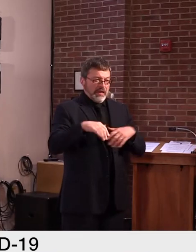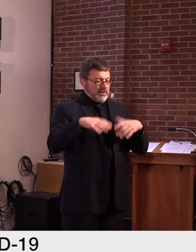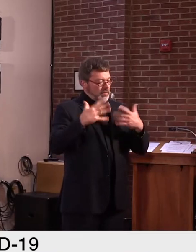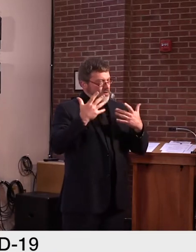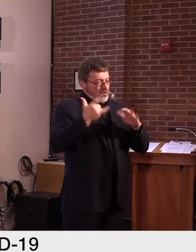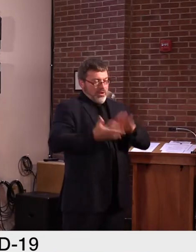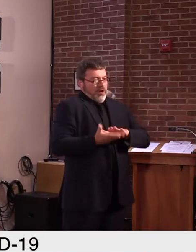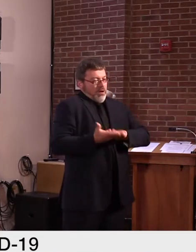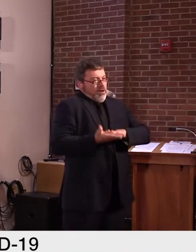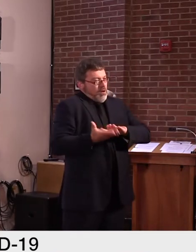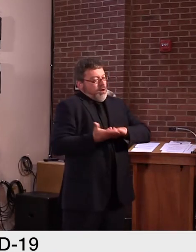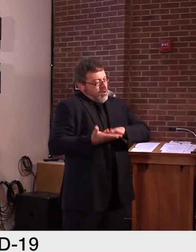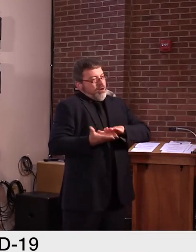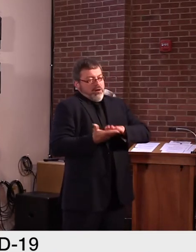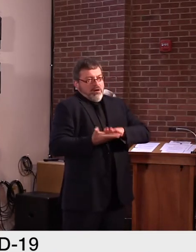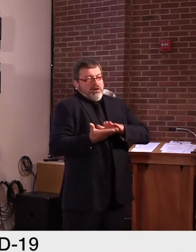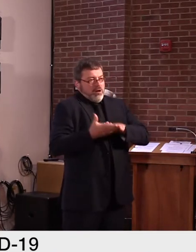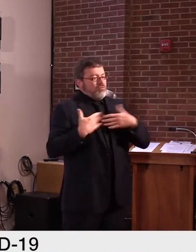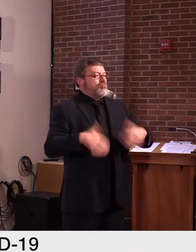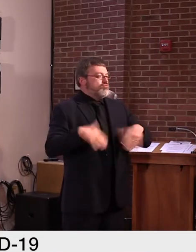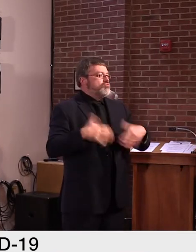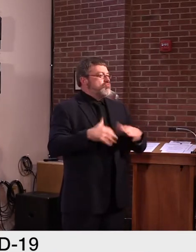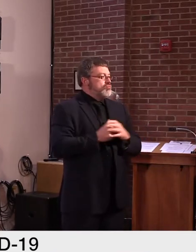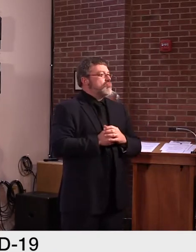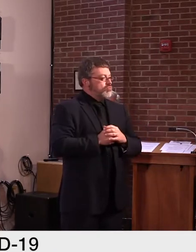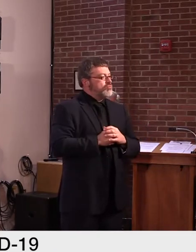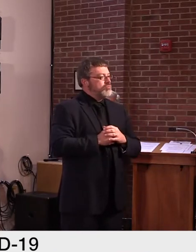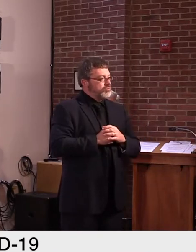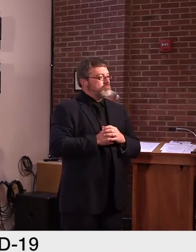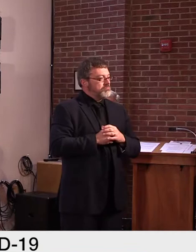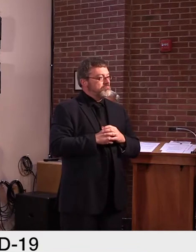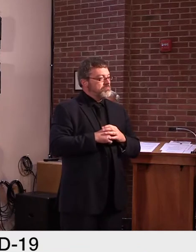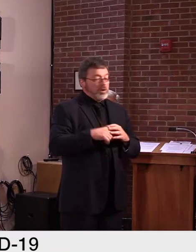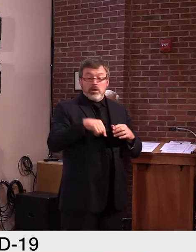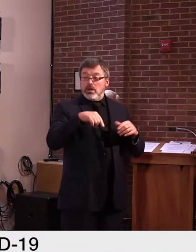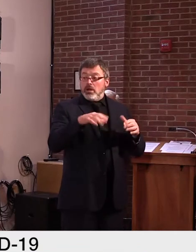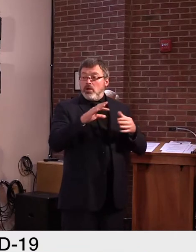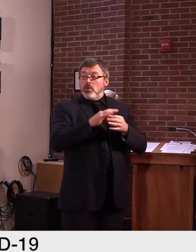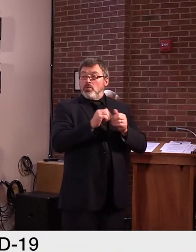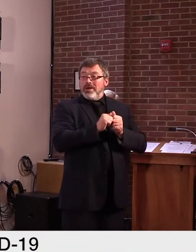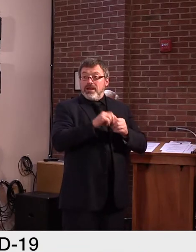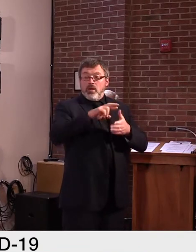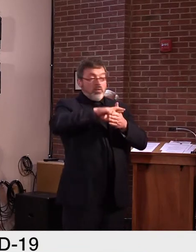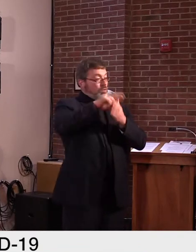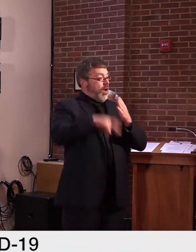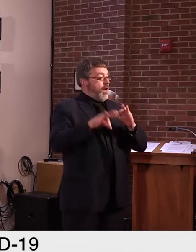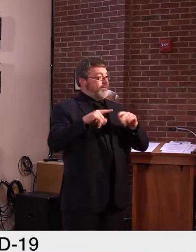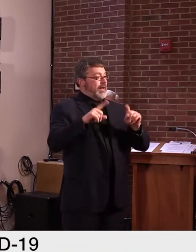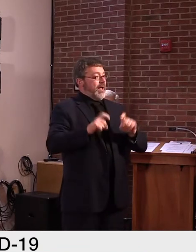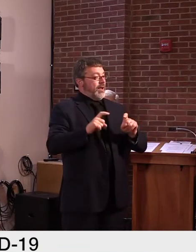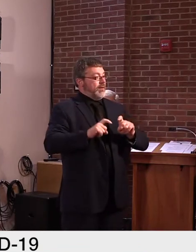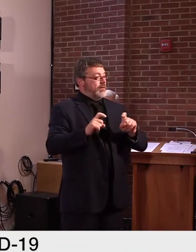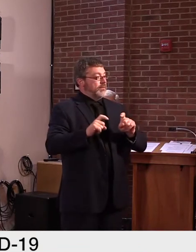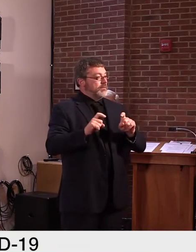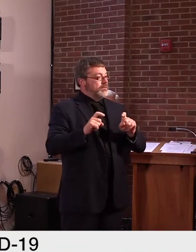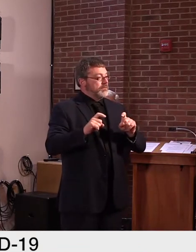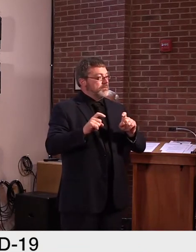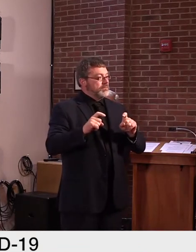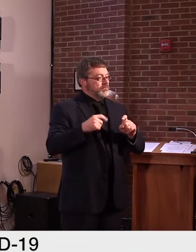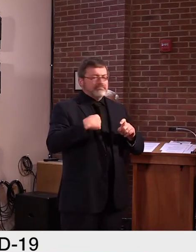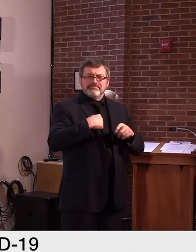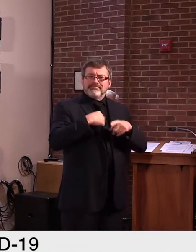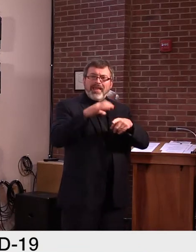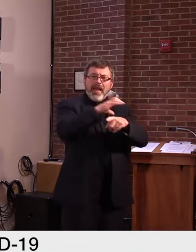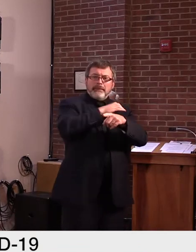And speaking of those test results, you'll hear more extensively from Commissioner Pichak this